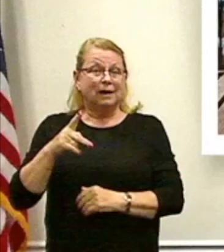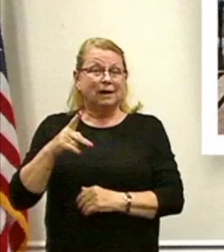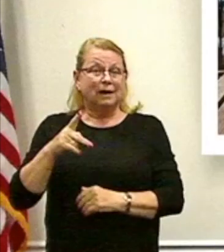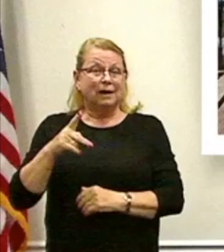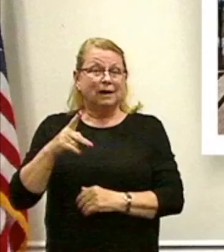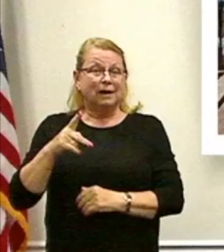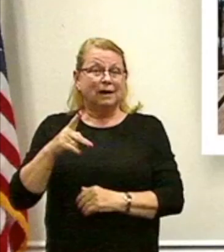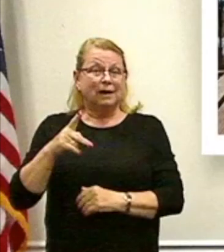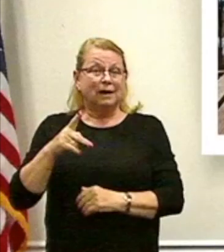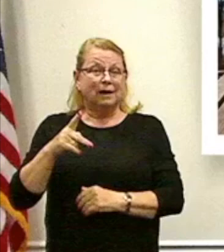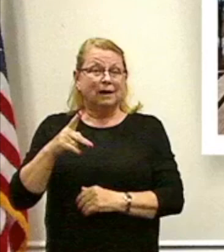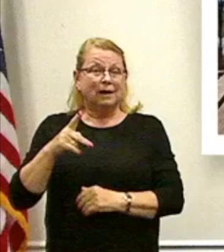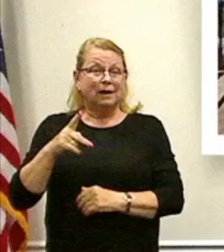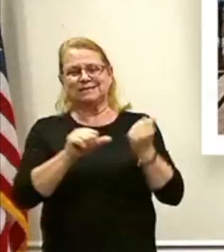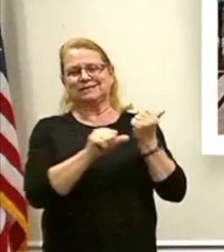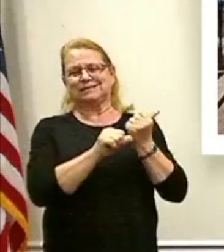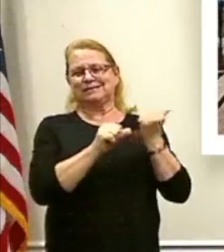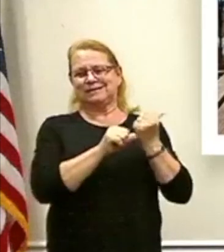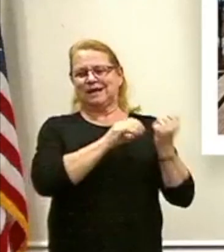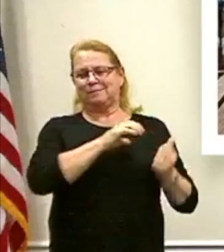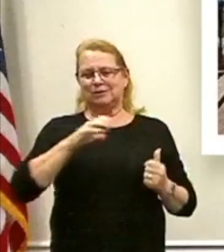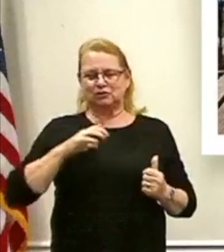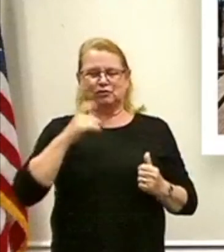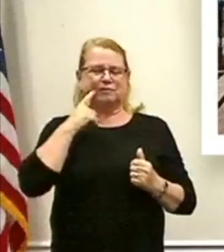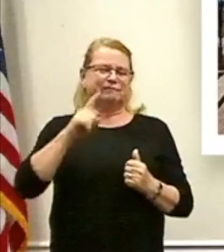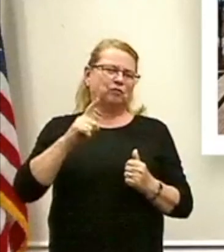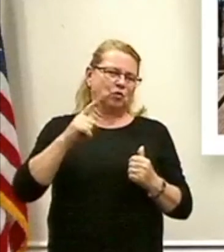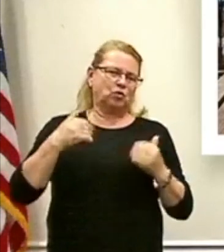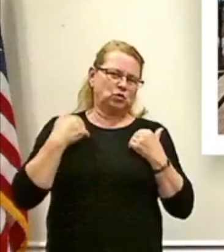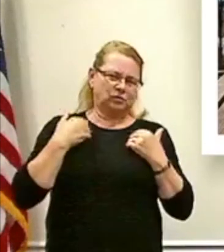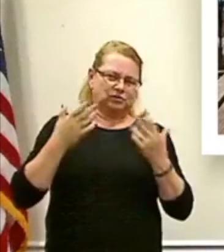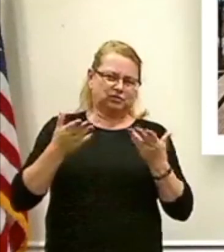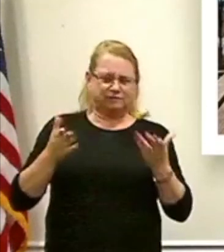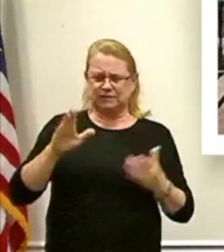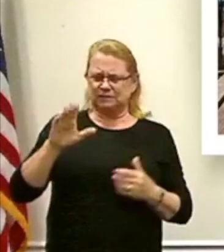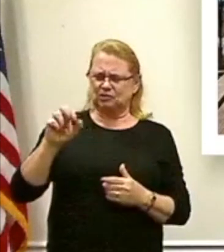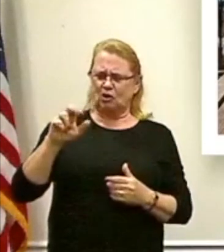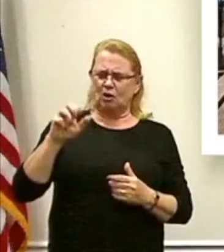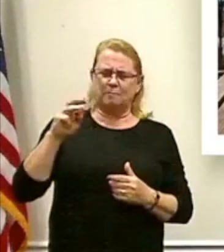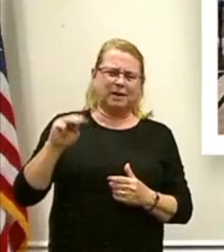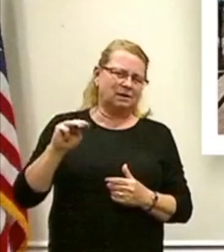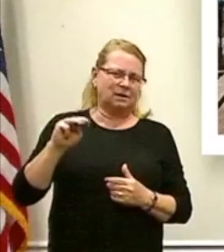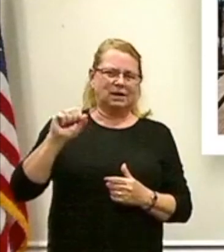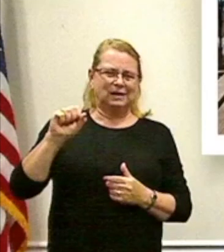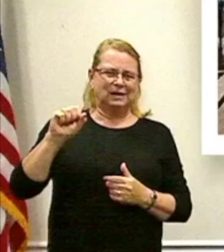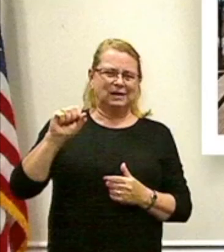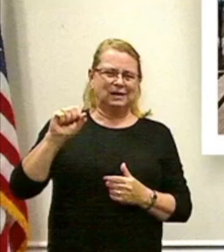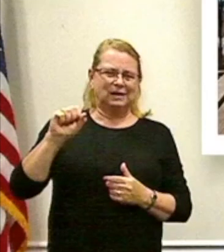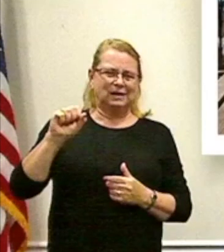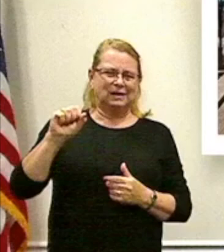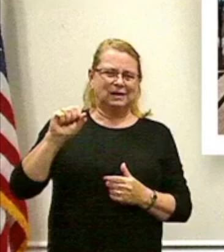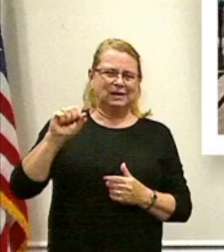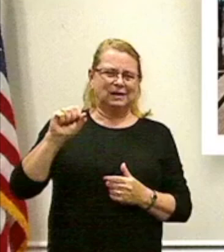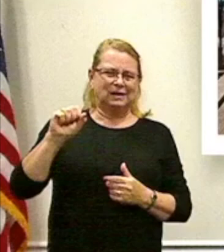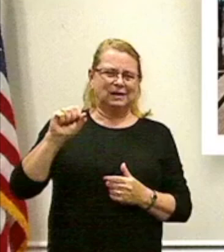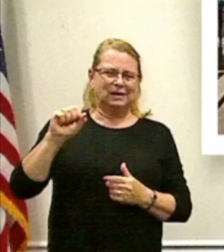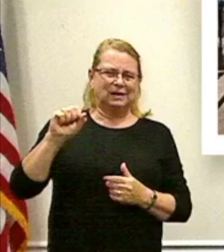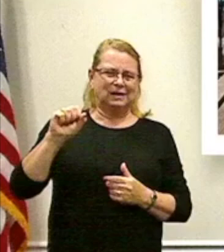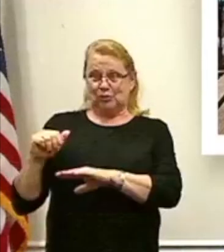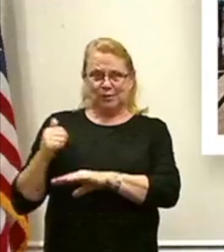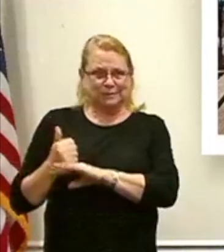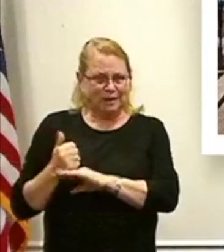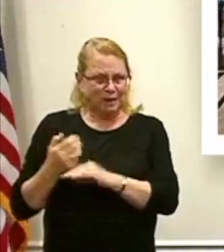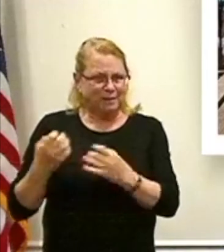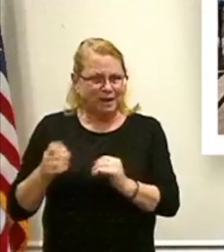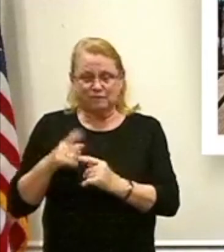or, excuse me, assistant commissioner for youth services, Carmen Smallwood. And last year we launched this effort to collect the data and